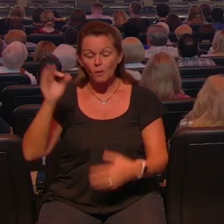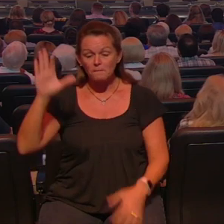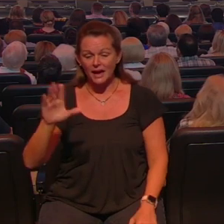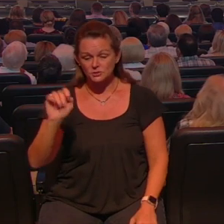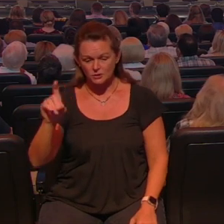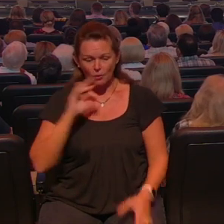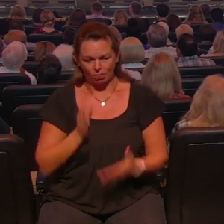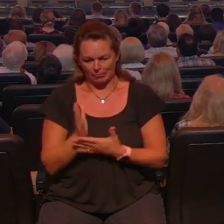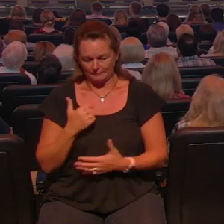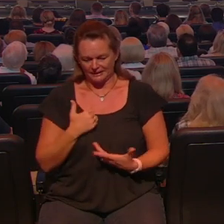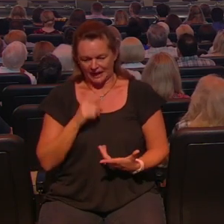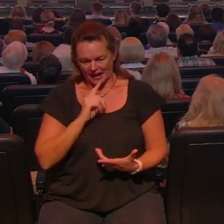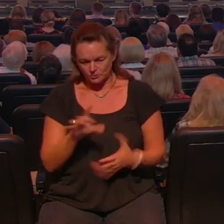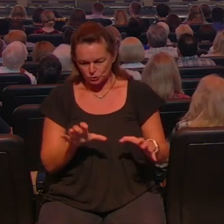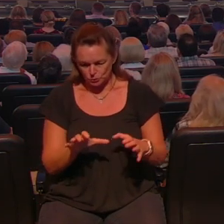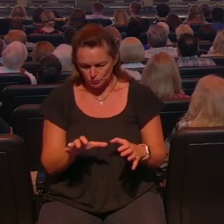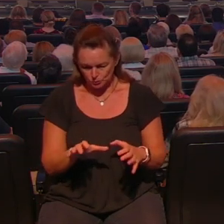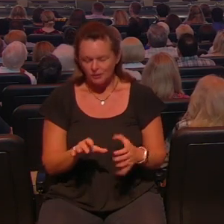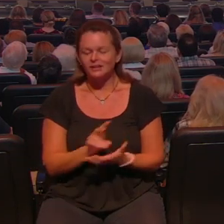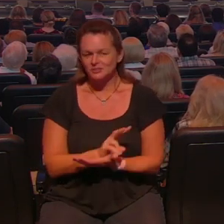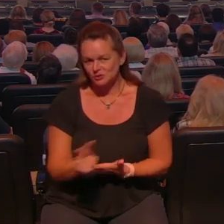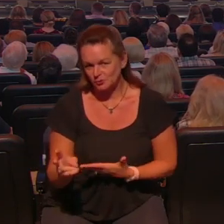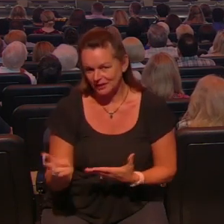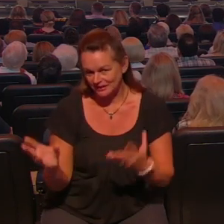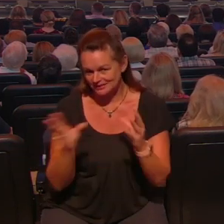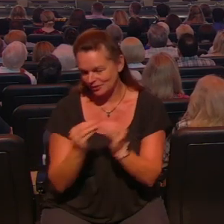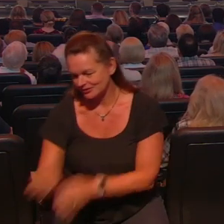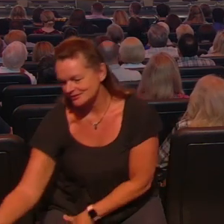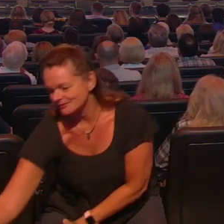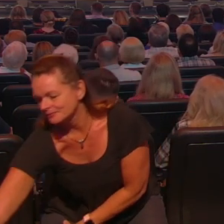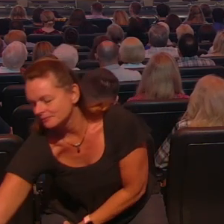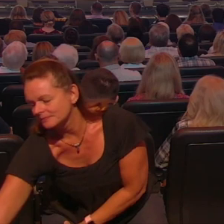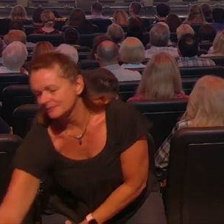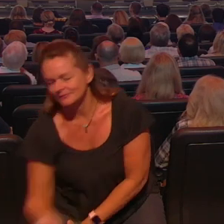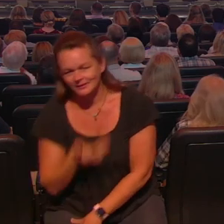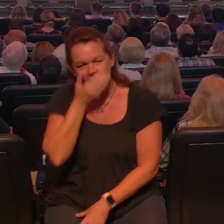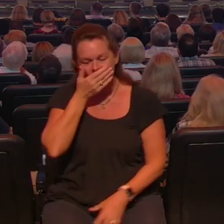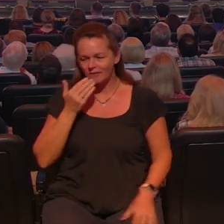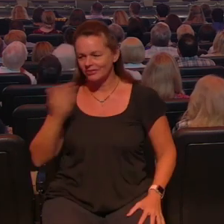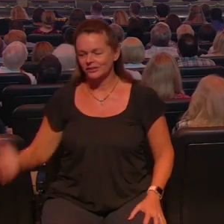me to actually do a two-week series so I'm gonna preach this week and next week so